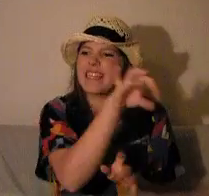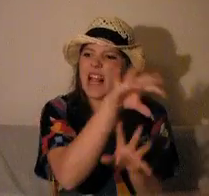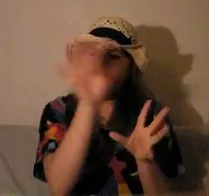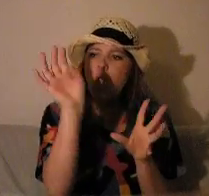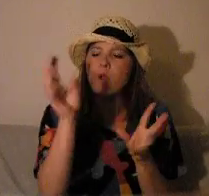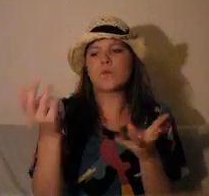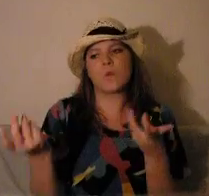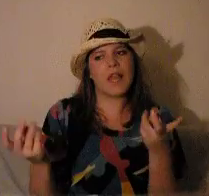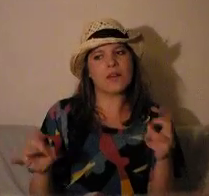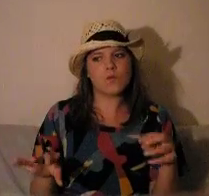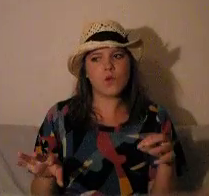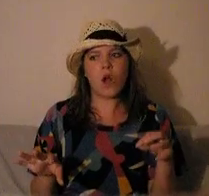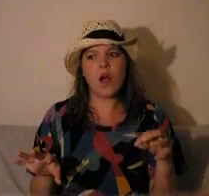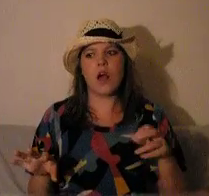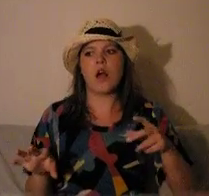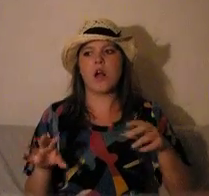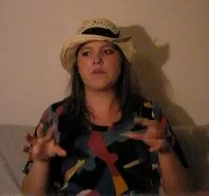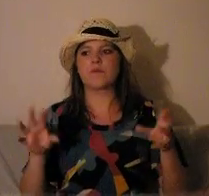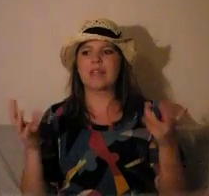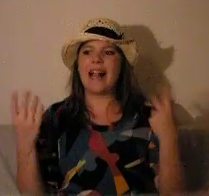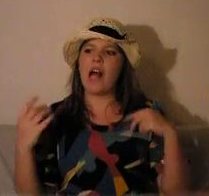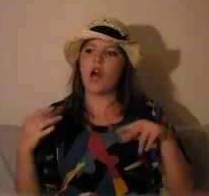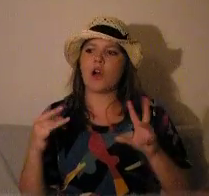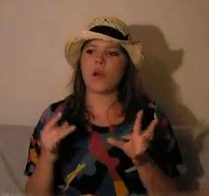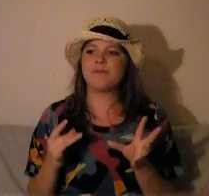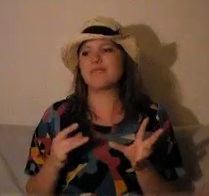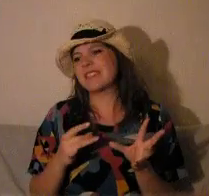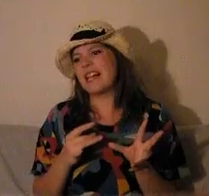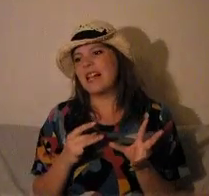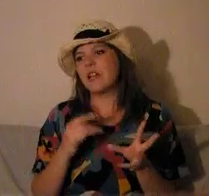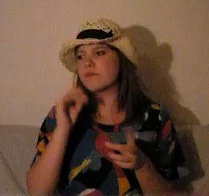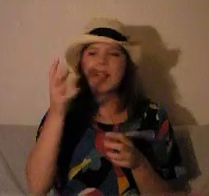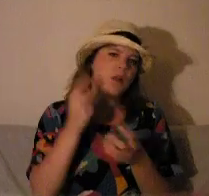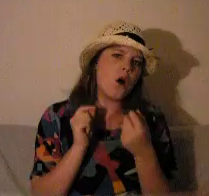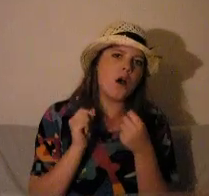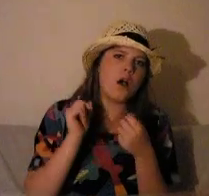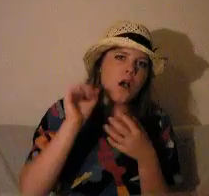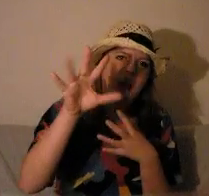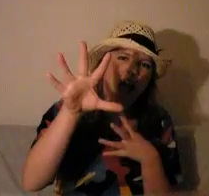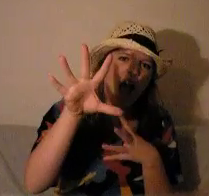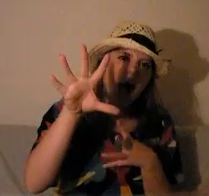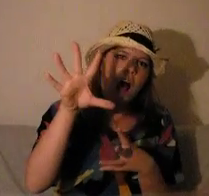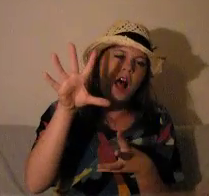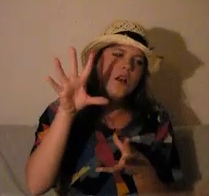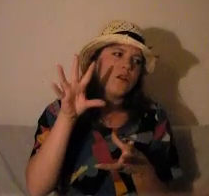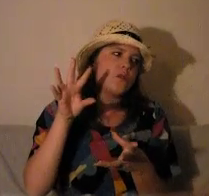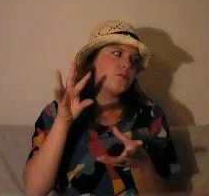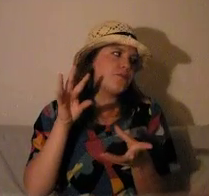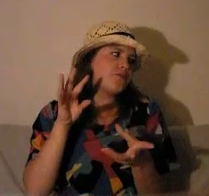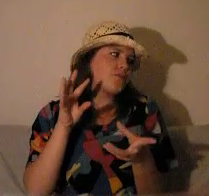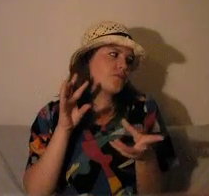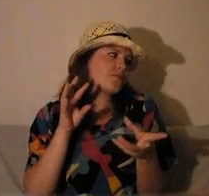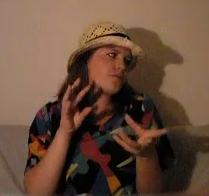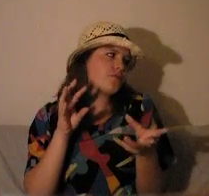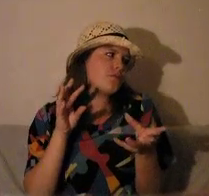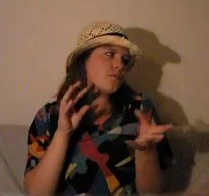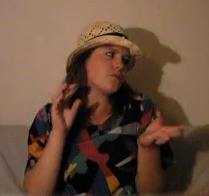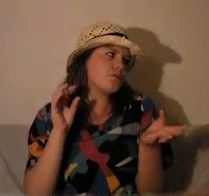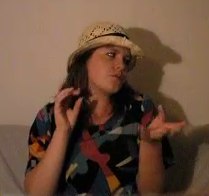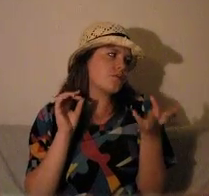I'm just waiting for you right here, and hope to hear from you, because I really need some loving